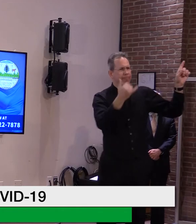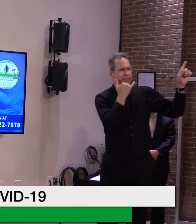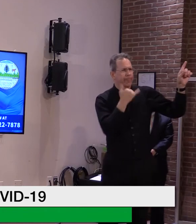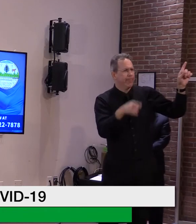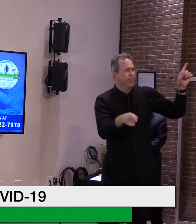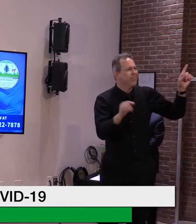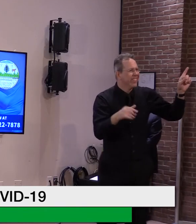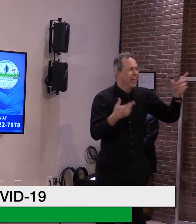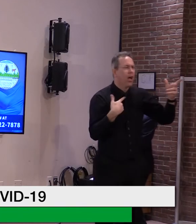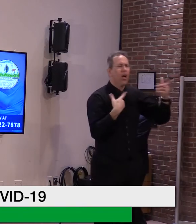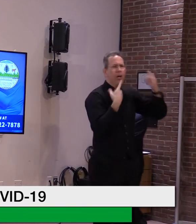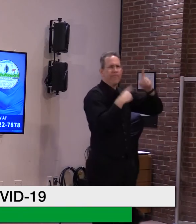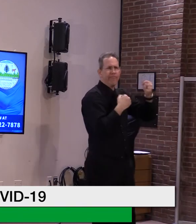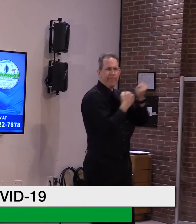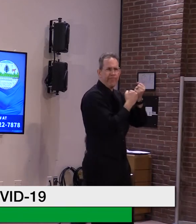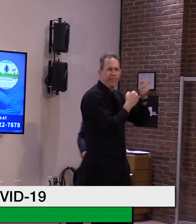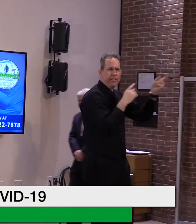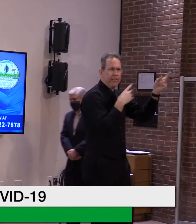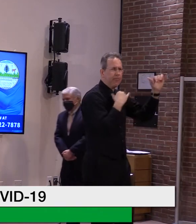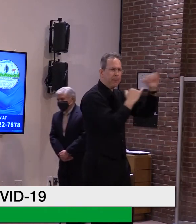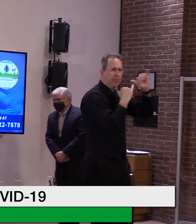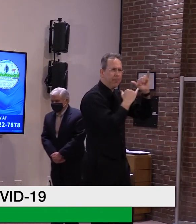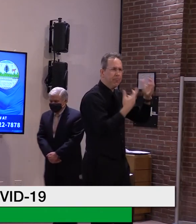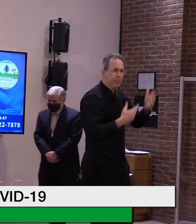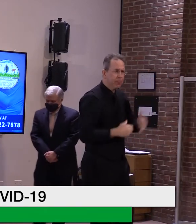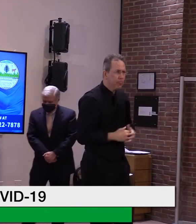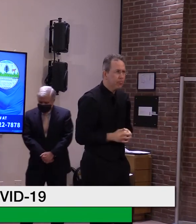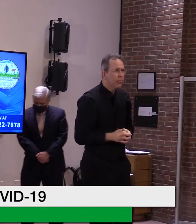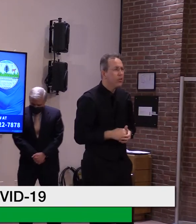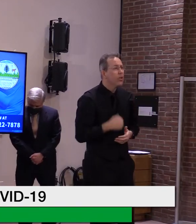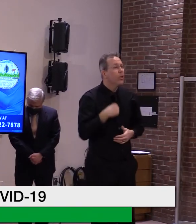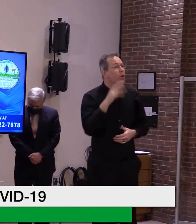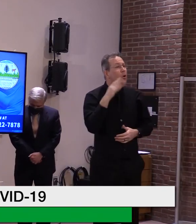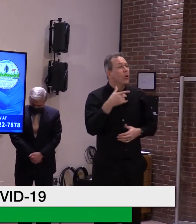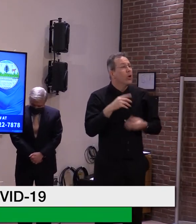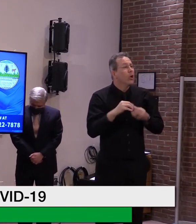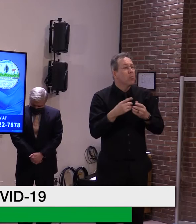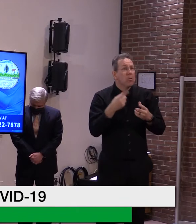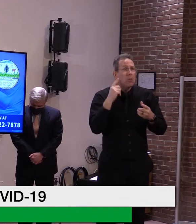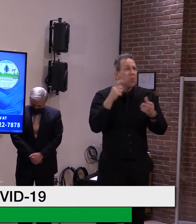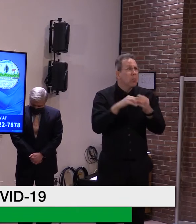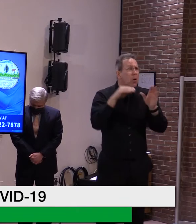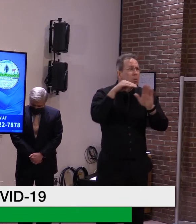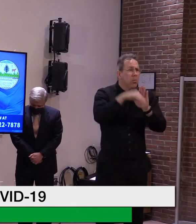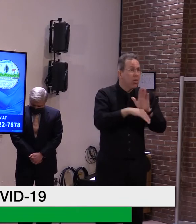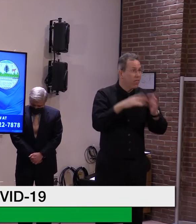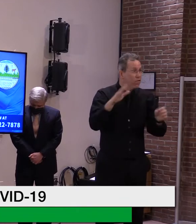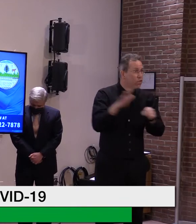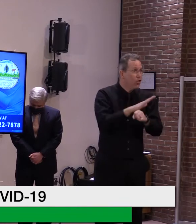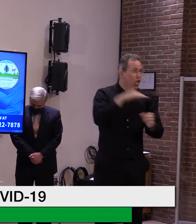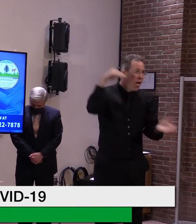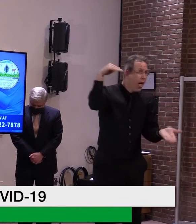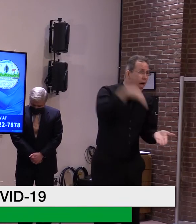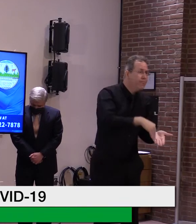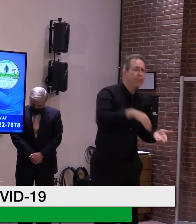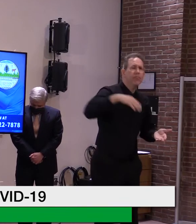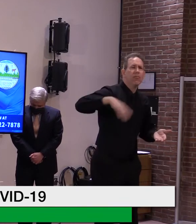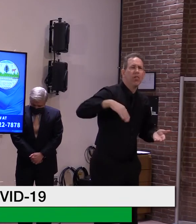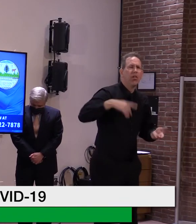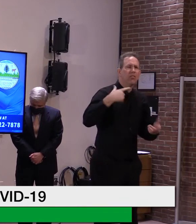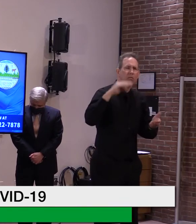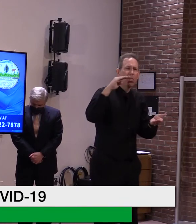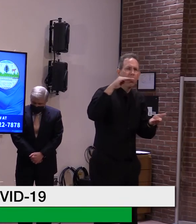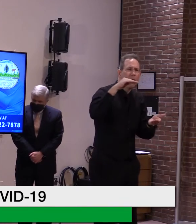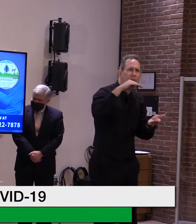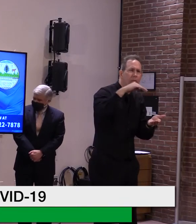there are these, uh, leveled off numbers of cases. Uh, and the unknowns about the variants. But it